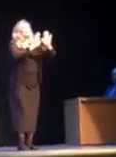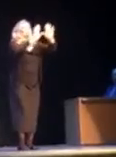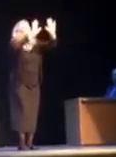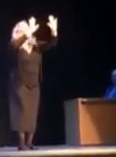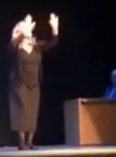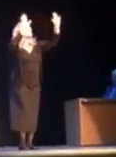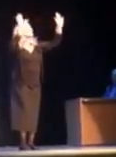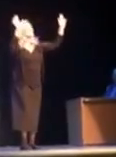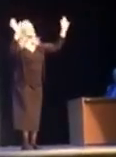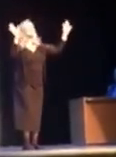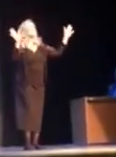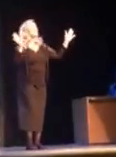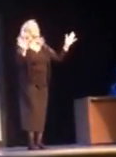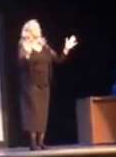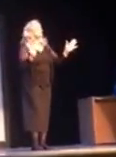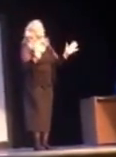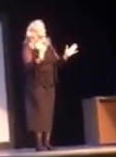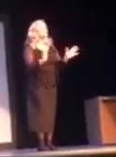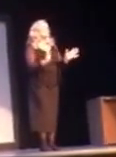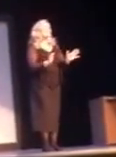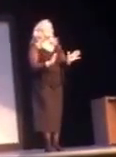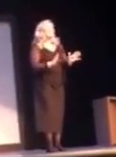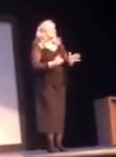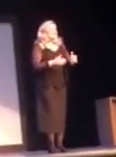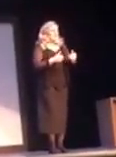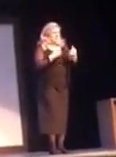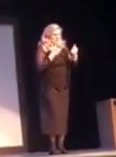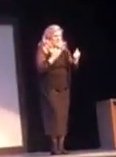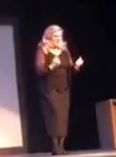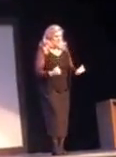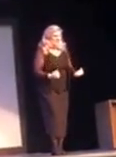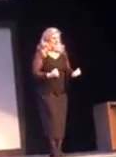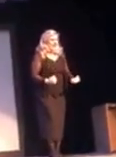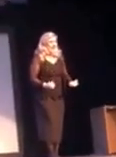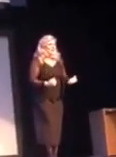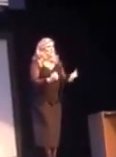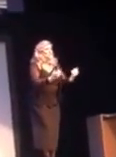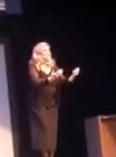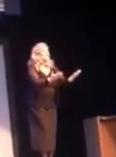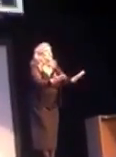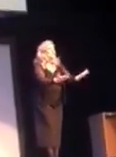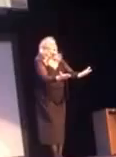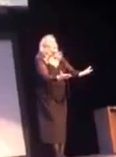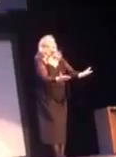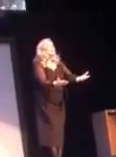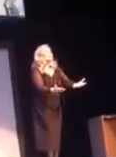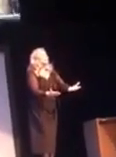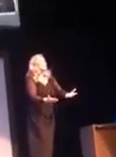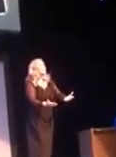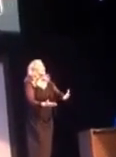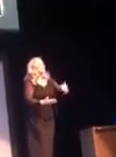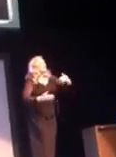How beautiful your sacrifice